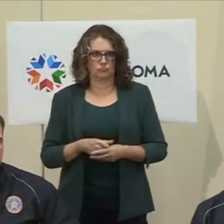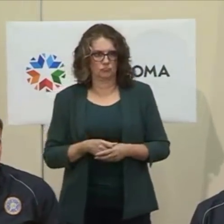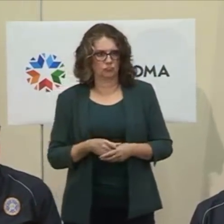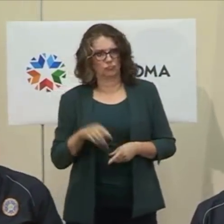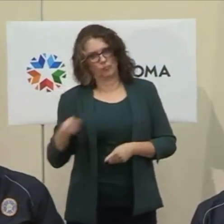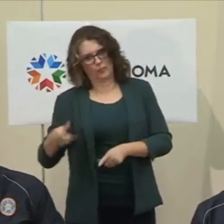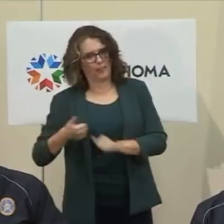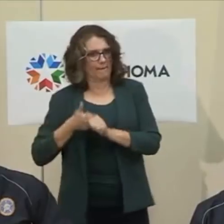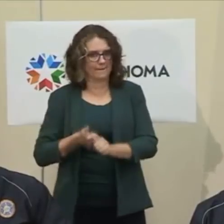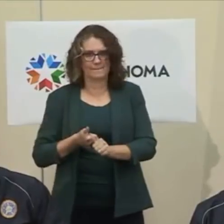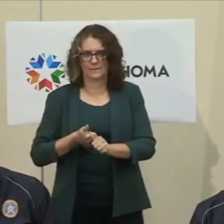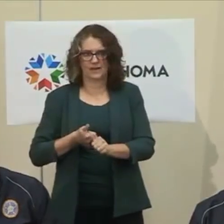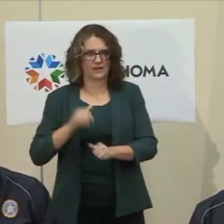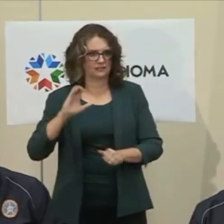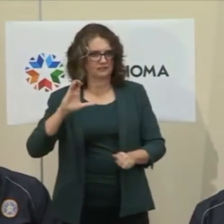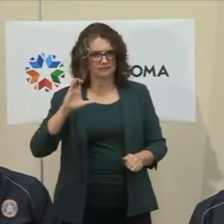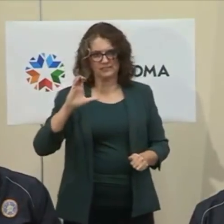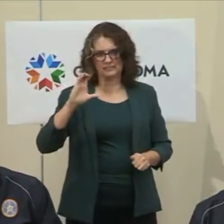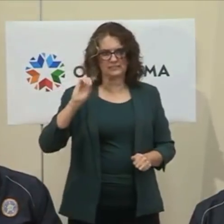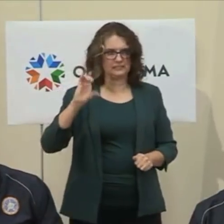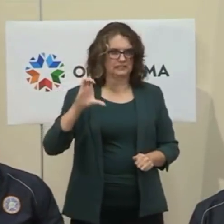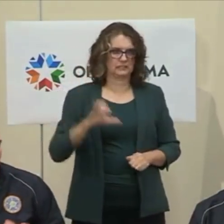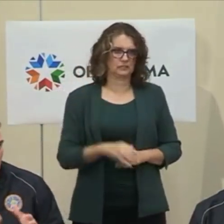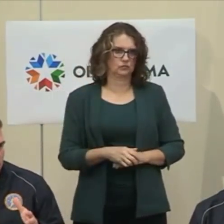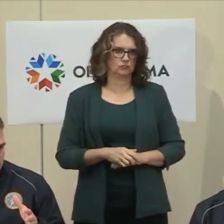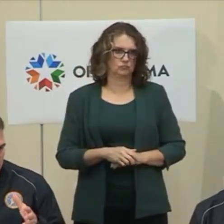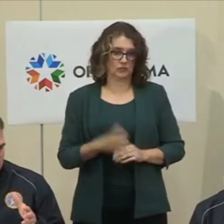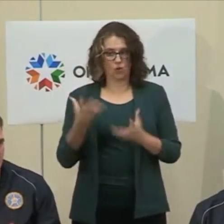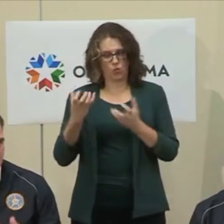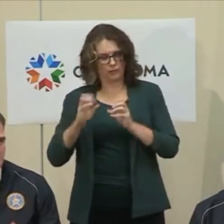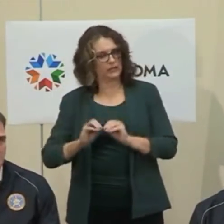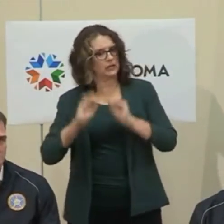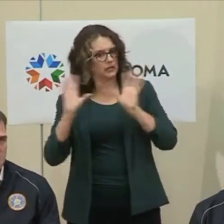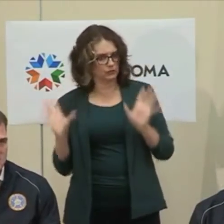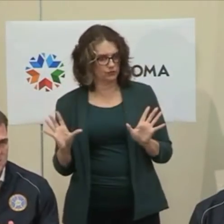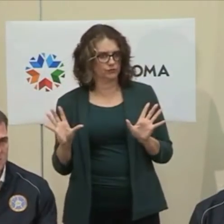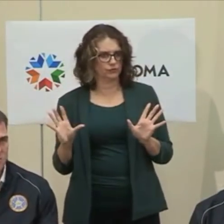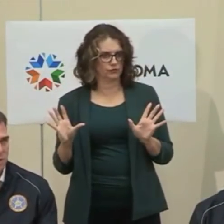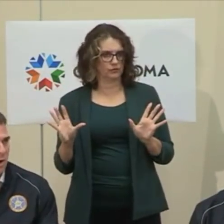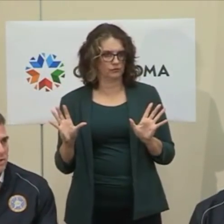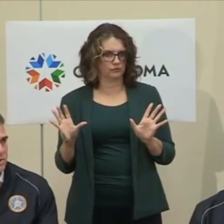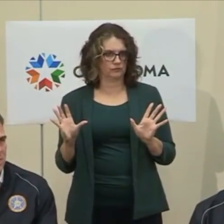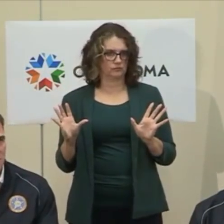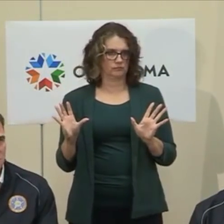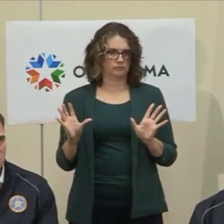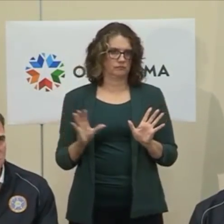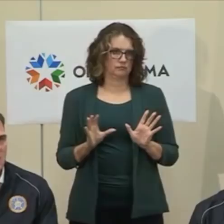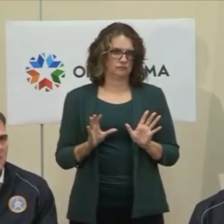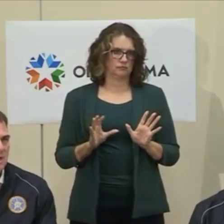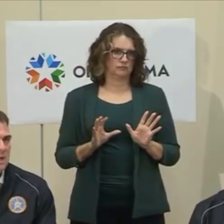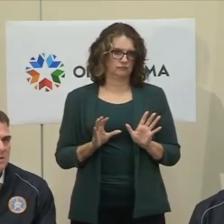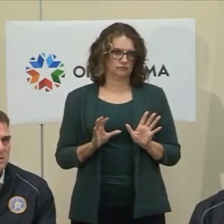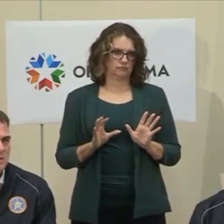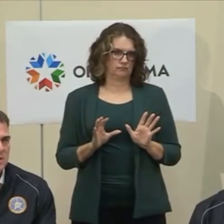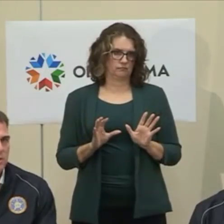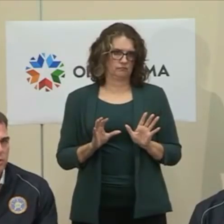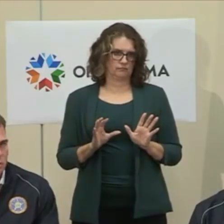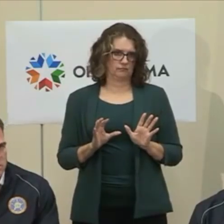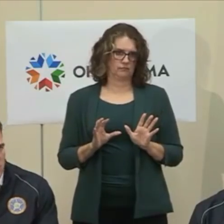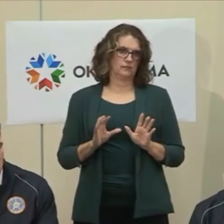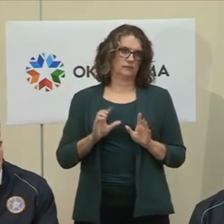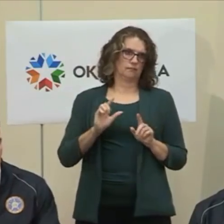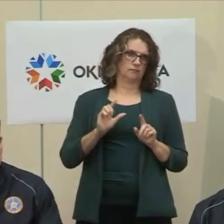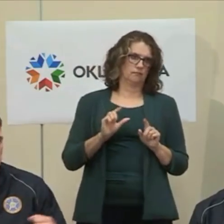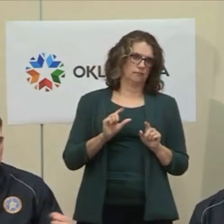the CDC guidelines, and let's be clear that our fact pattern is different in our state than it is in